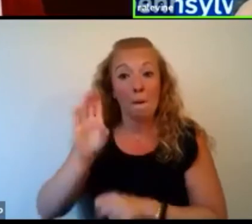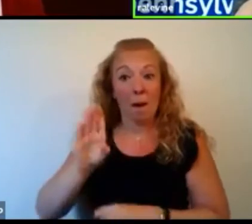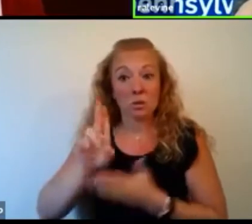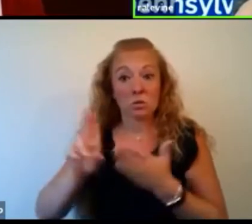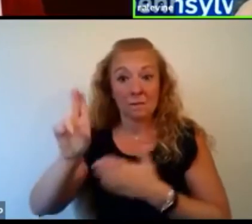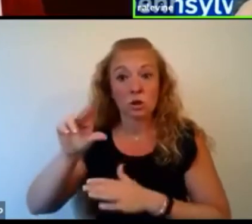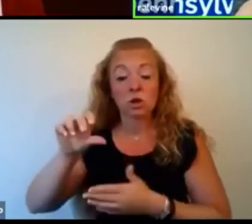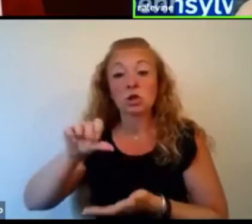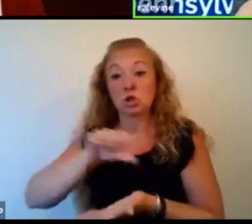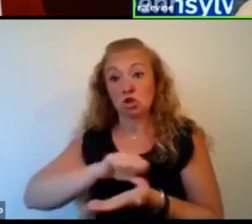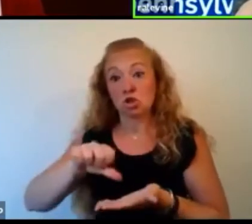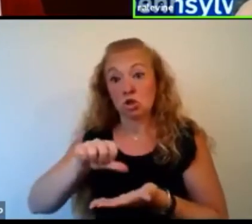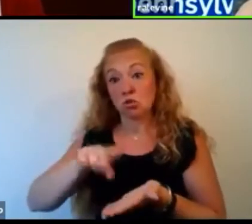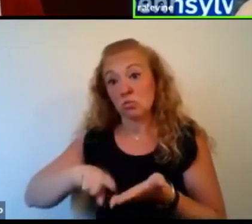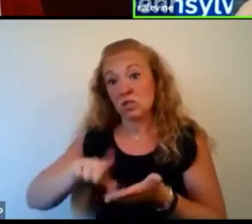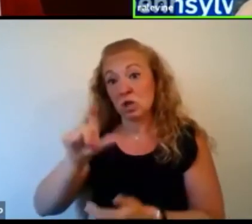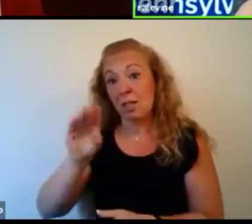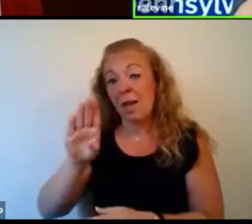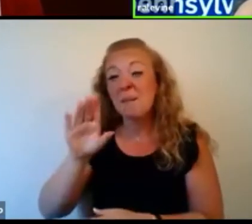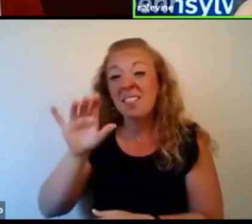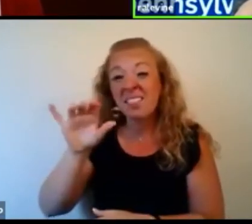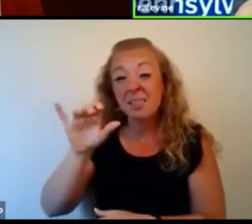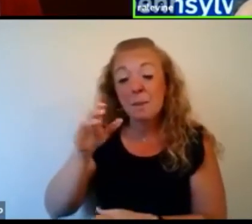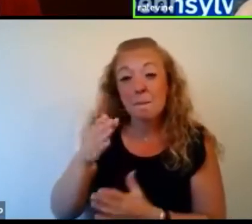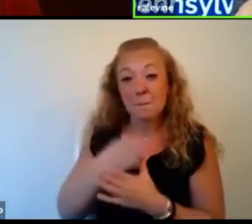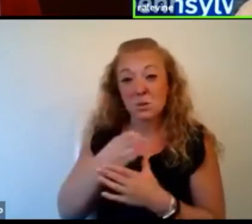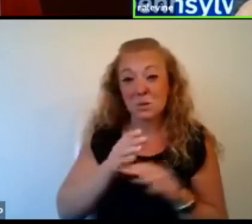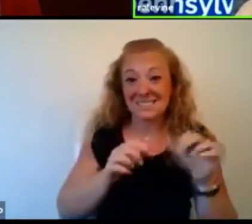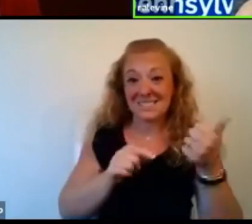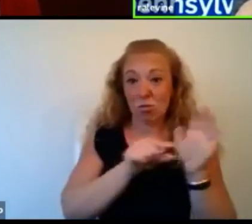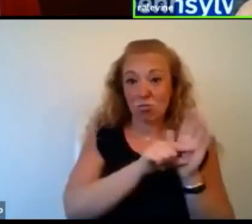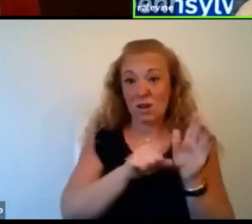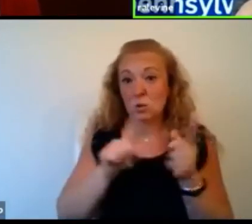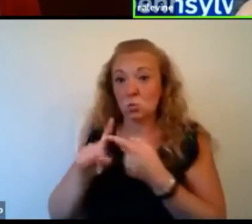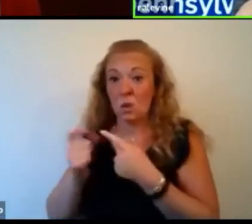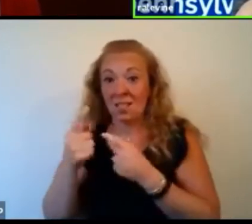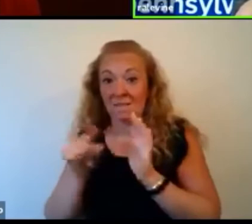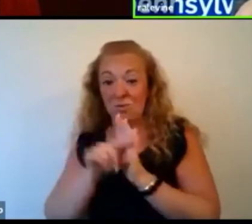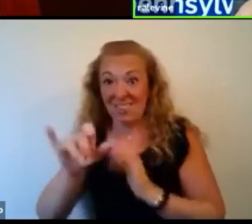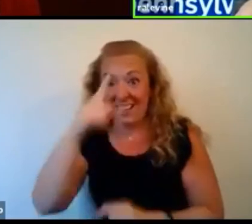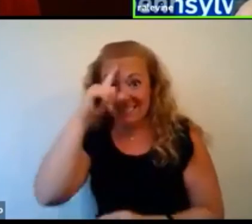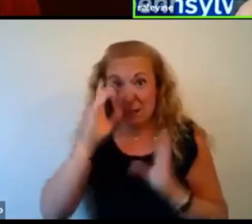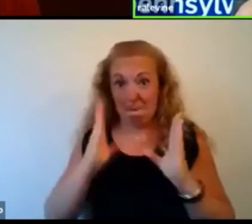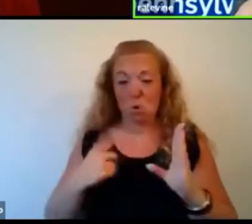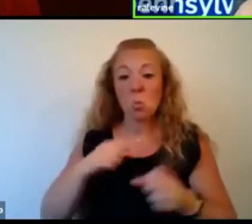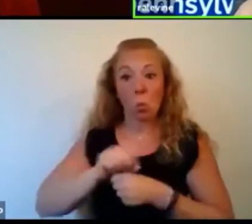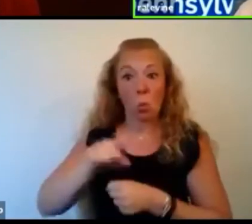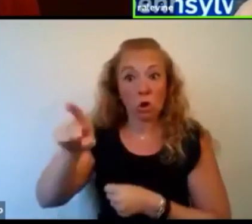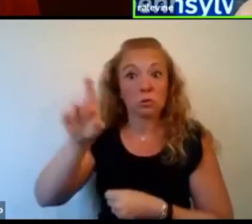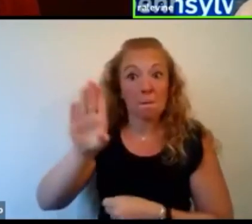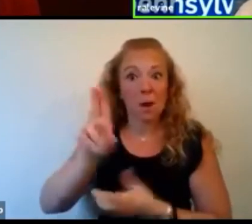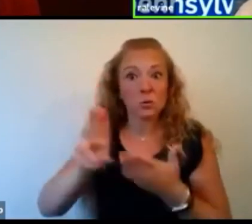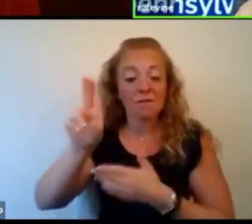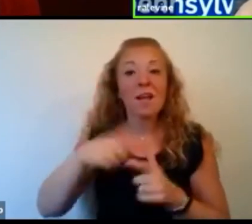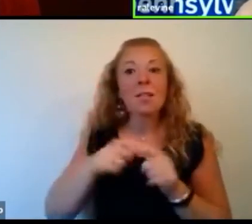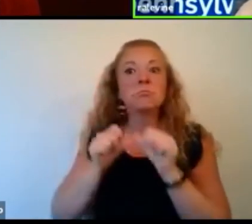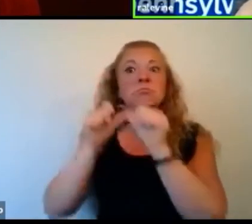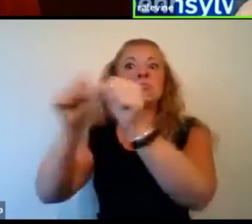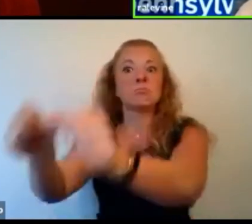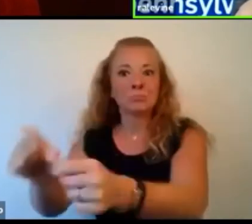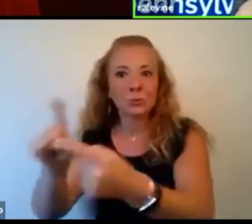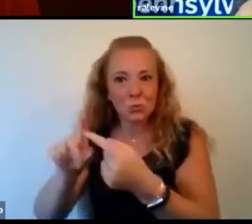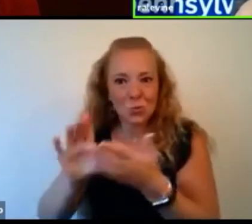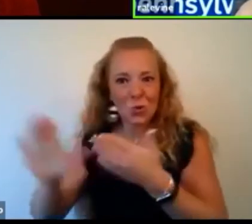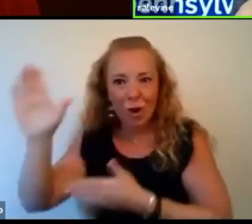started working there the summer before 11th grade and I worked there all through high school and college in the summer. Uh, and then I did actually my